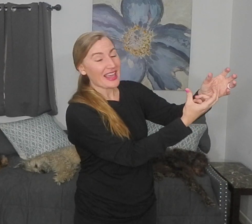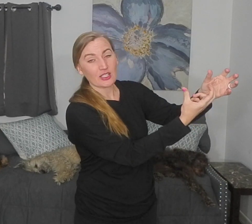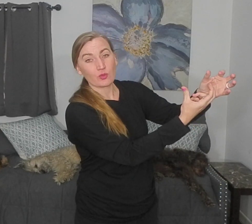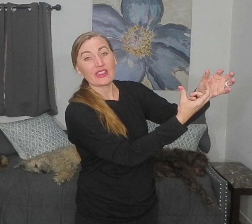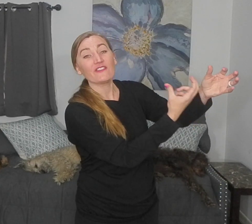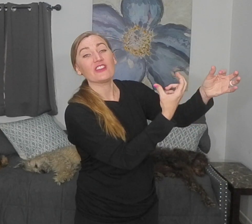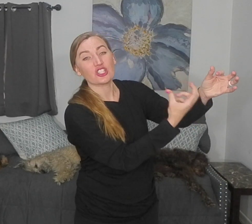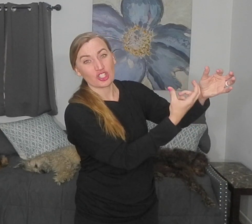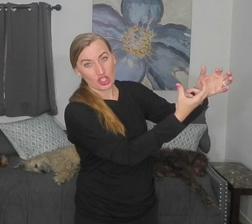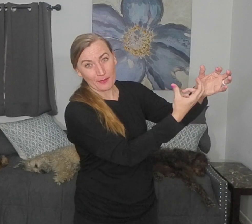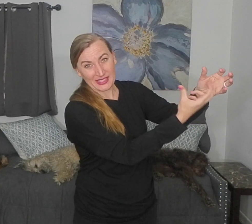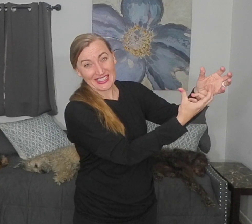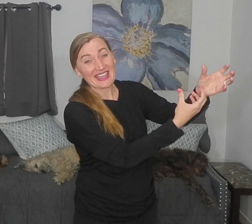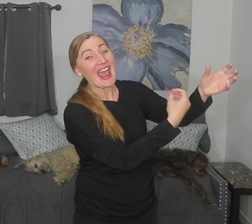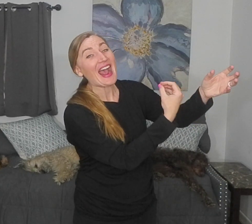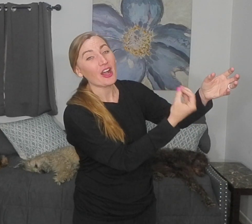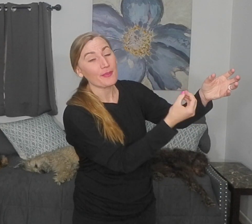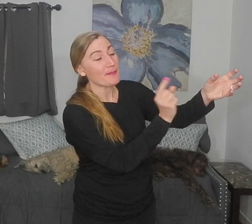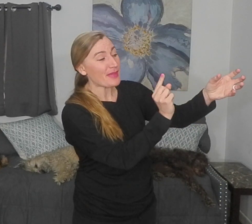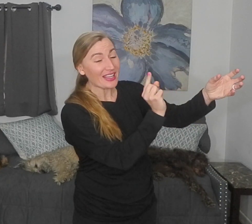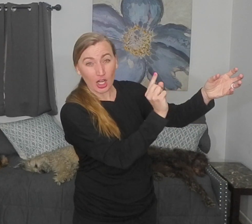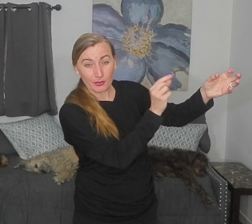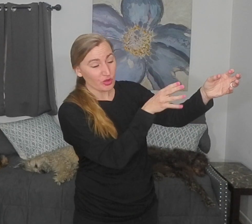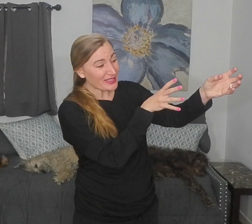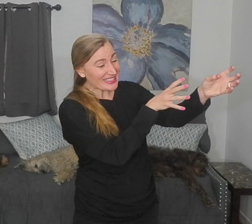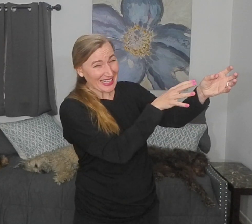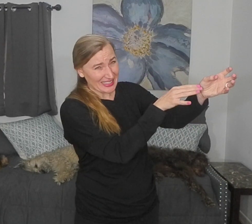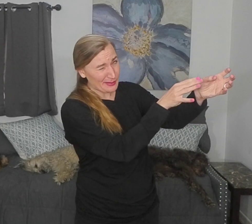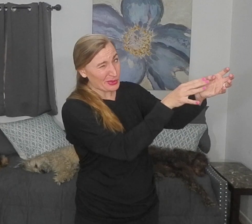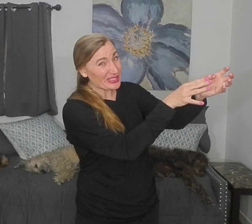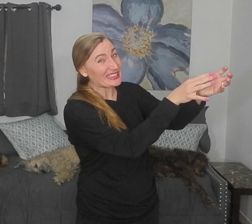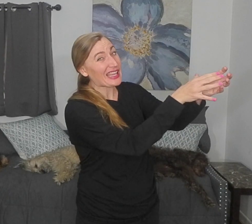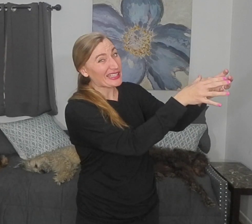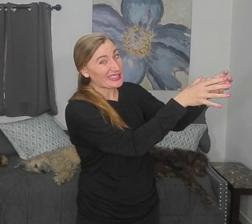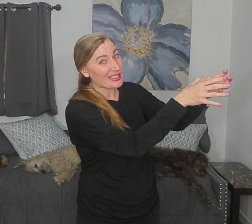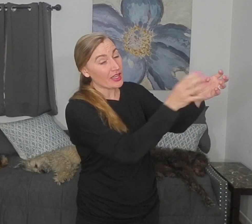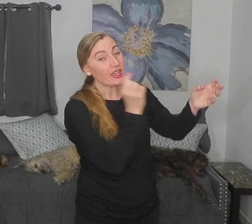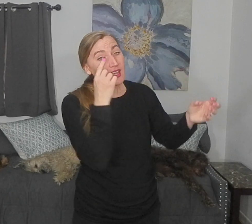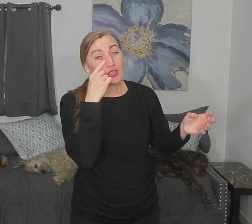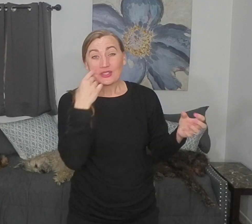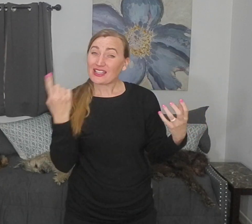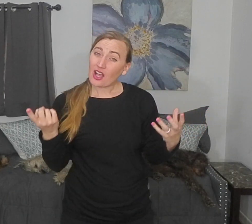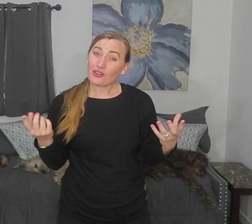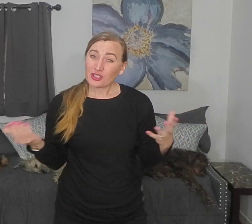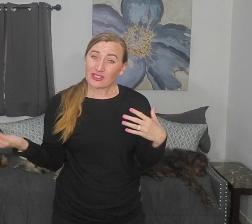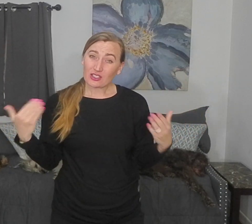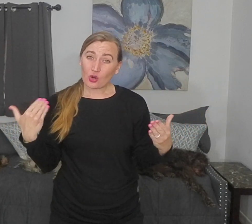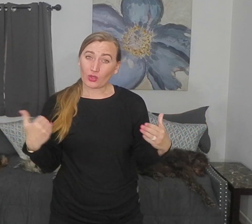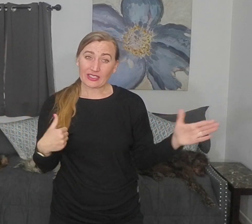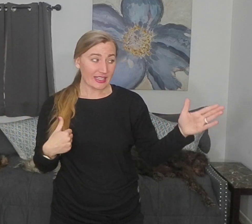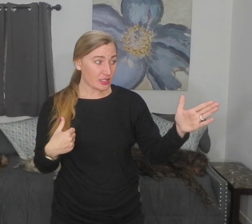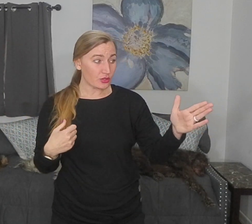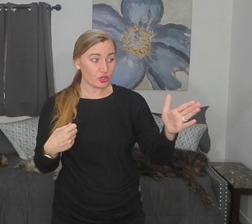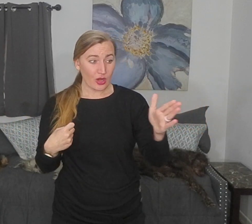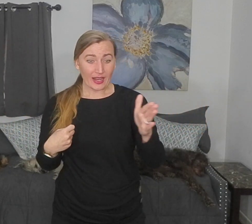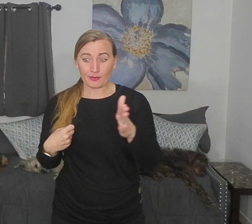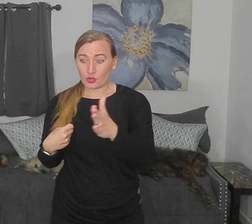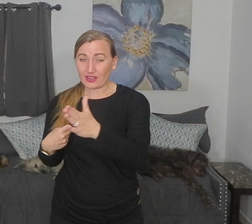that's when the vision jumps in to help make our movements nice and precise. Those eyes also need to coordinate to track moving